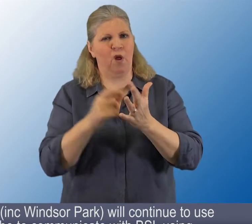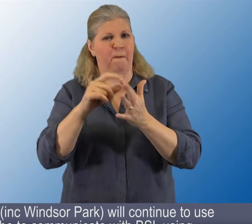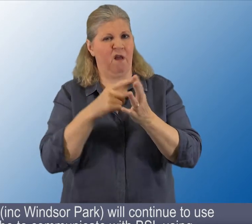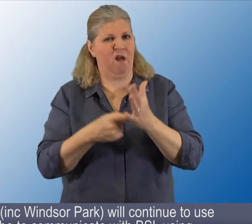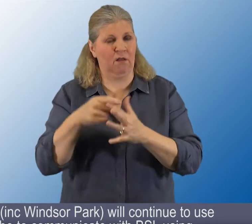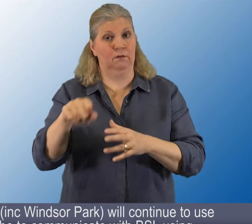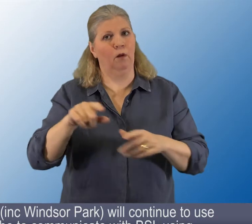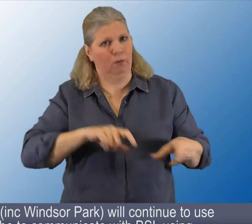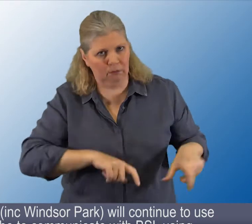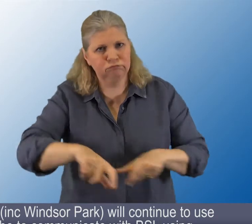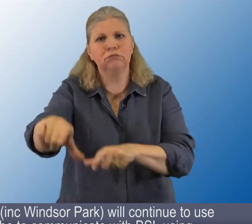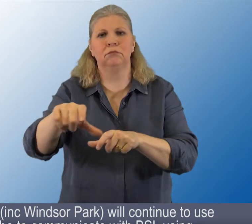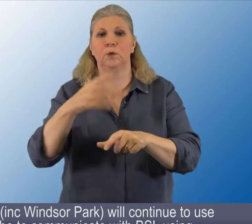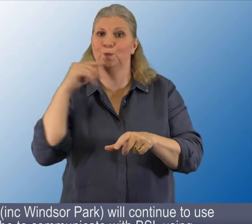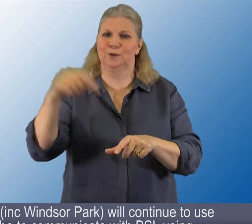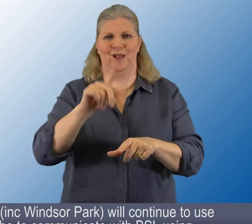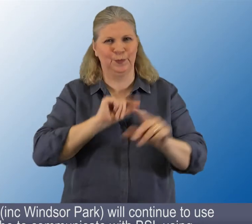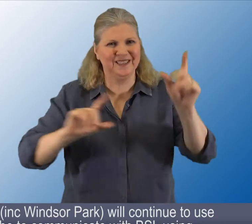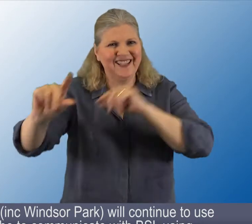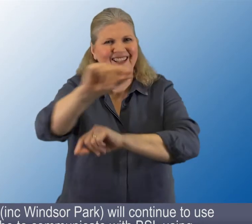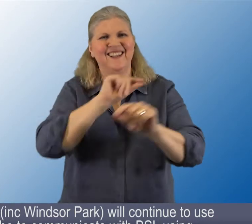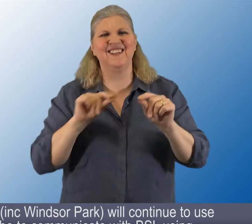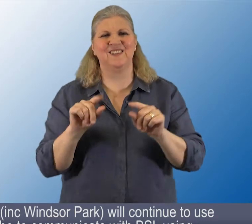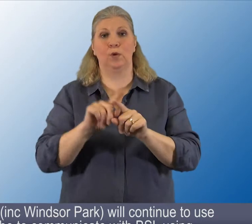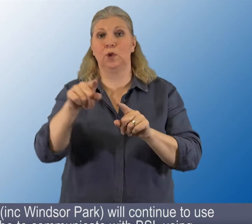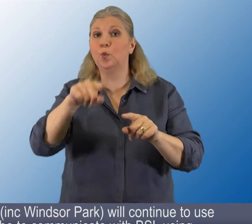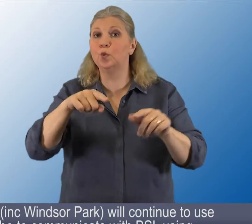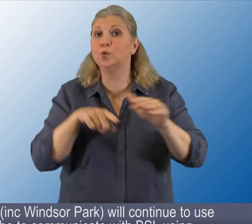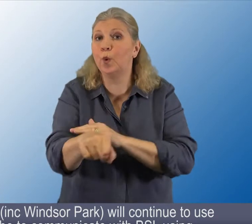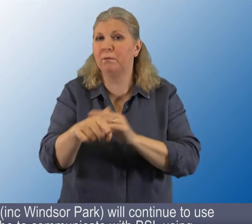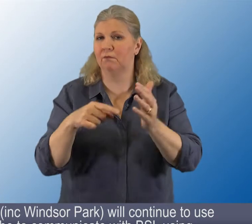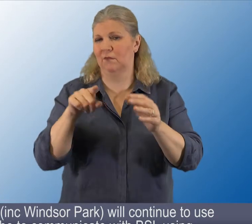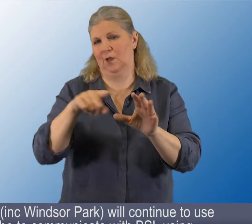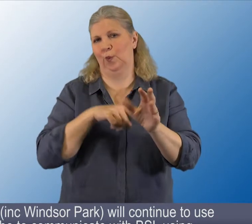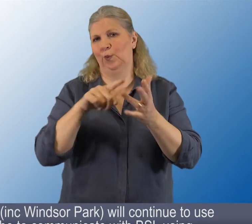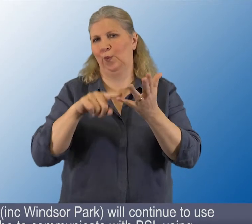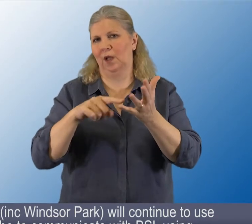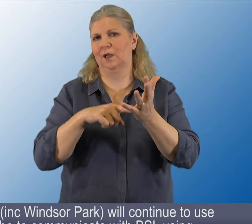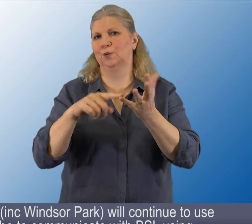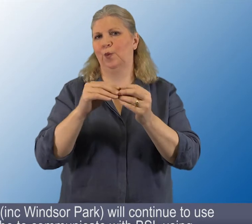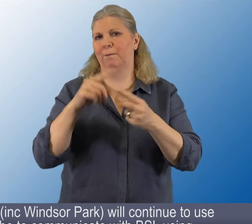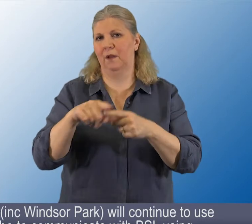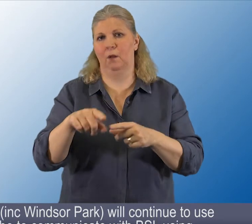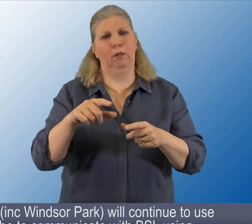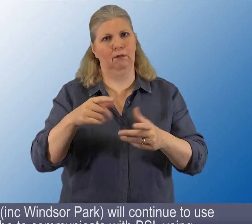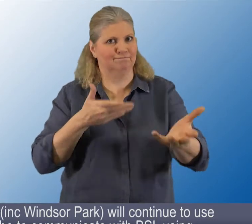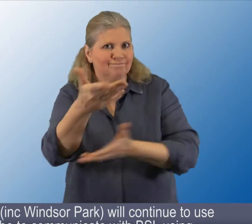Sub-Action 12. including Windsor Park, will continue to use Twitter and YouTube to communicate with BSL using